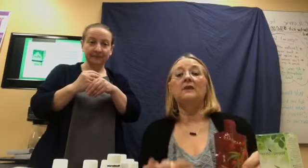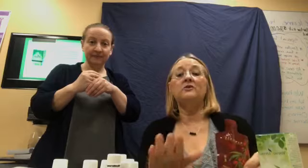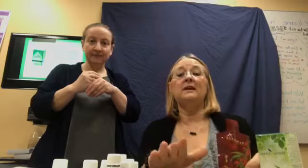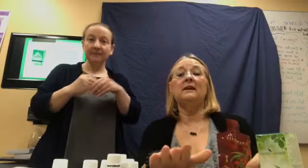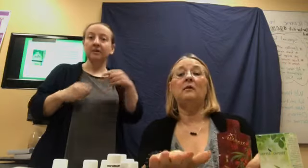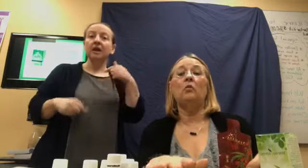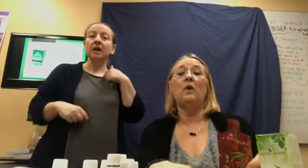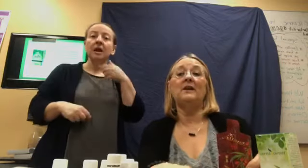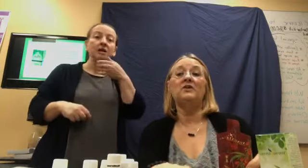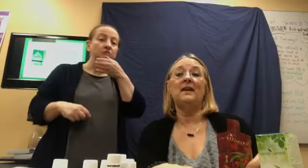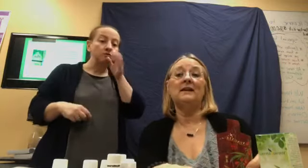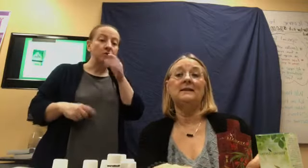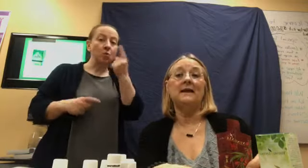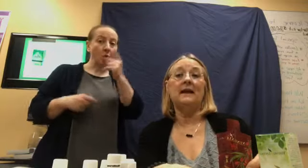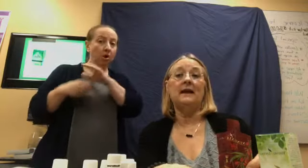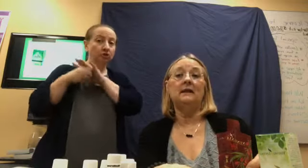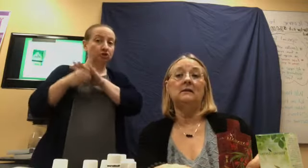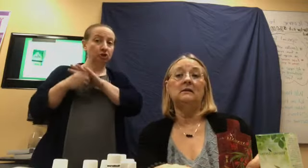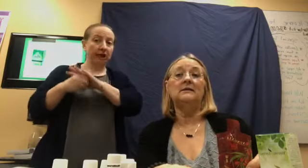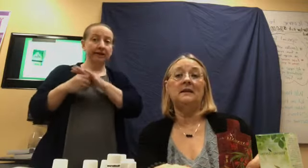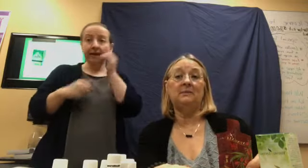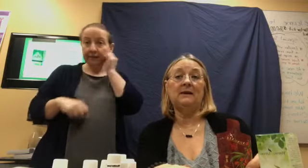drink one shake a day, typically.